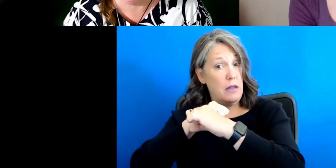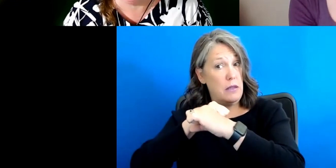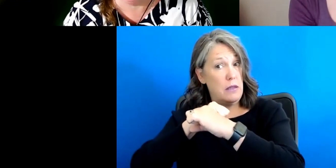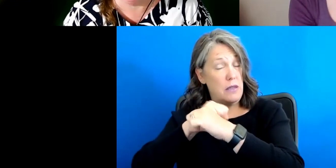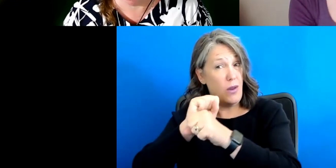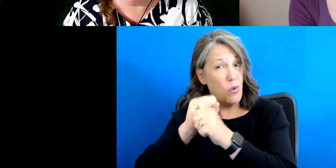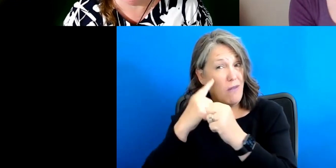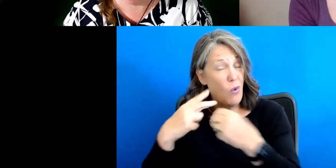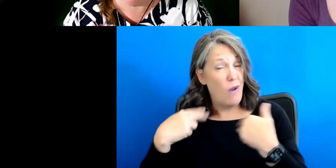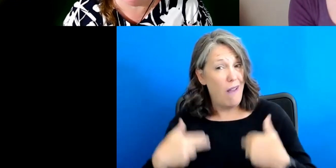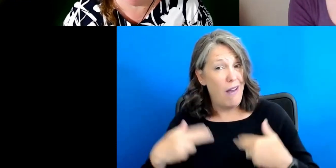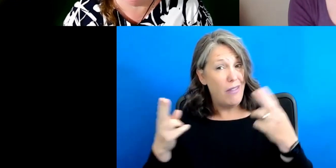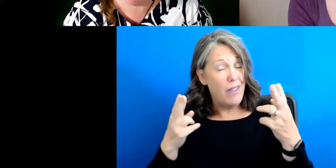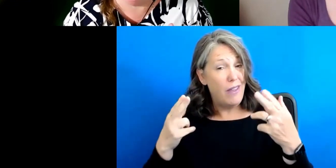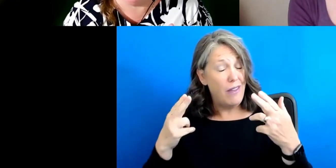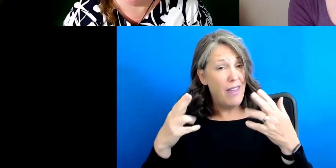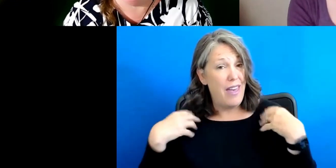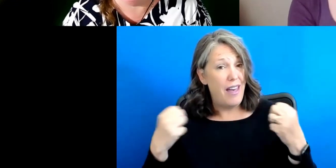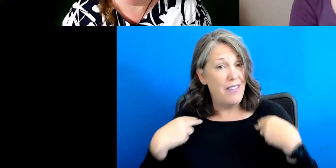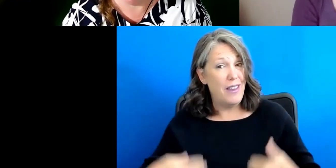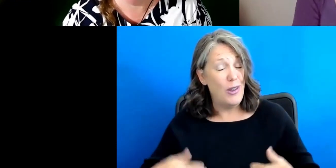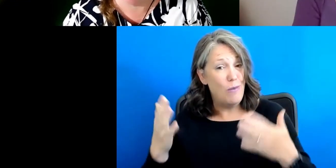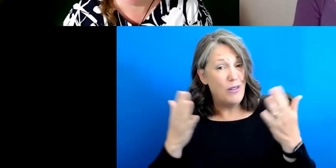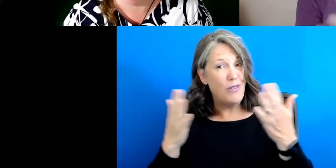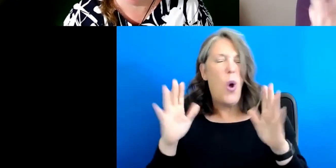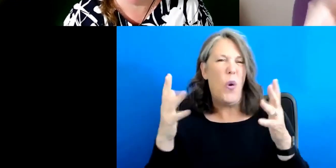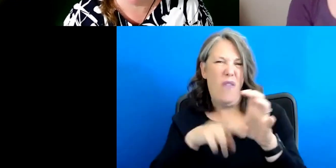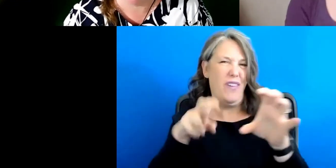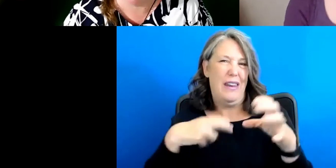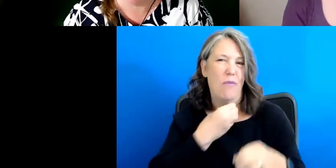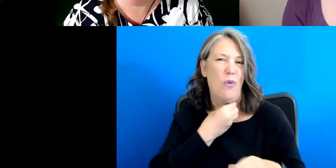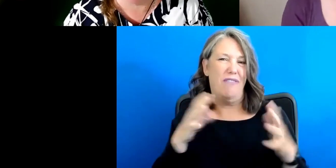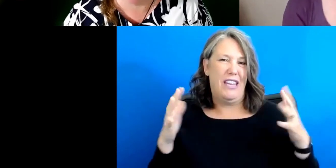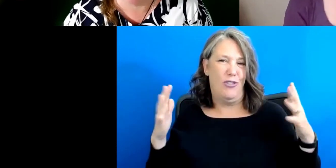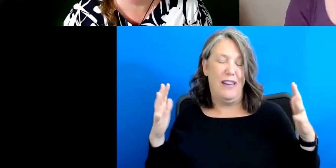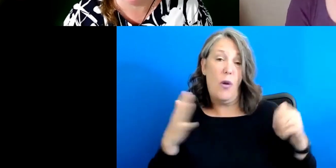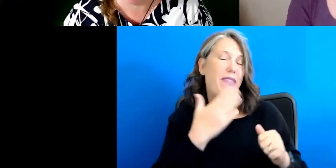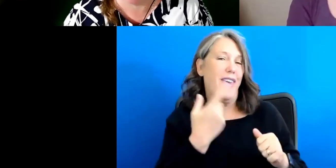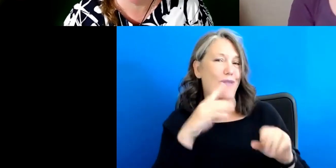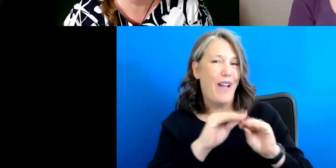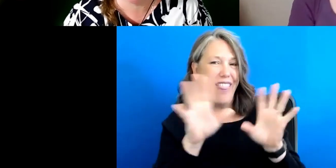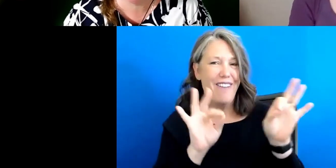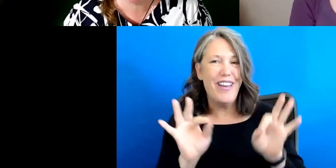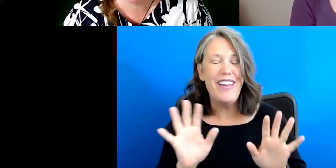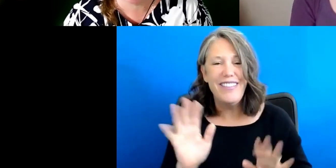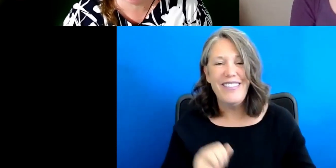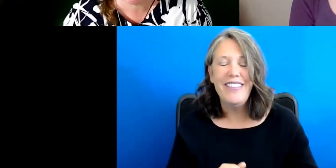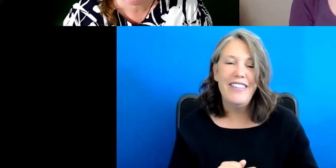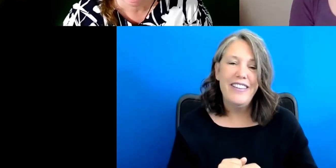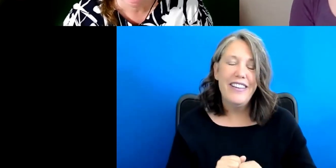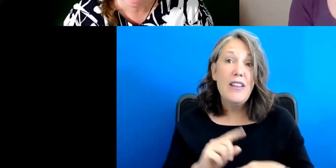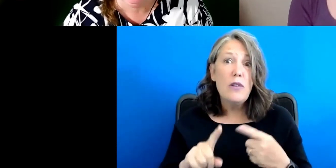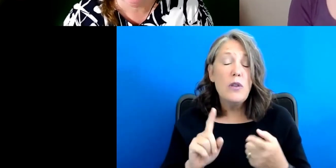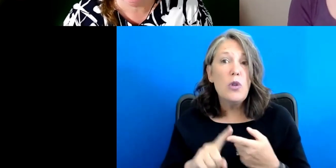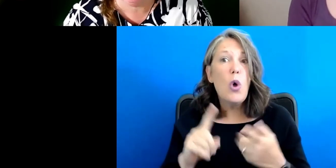Um, no, I left the Marine Corps. Thanks for, thanks for that clarification. Yeah. Um, and then when you